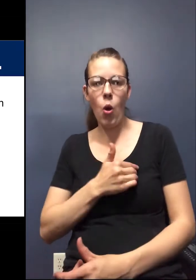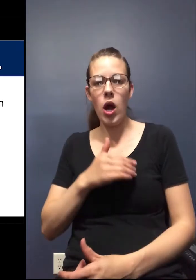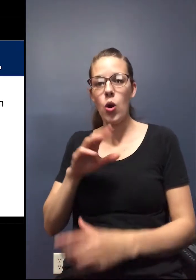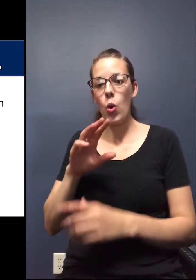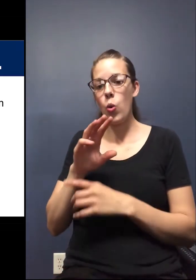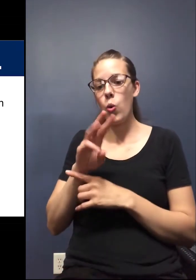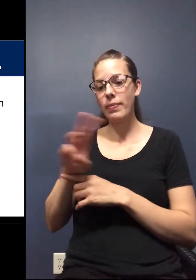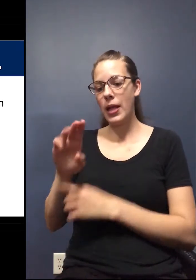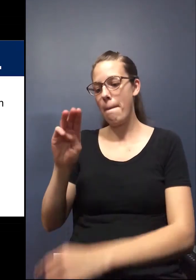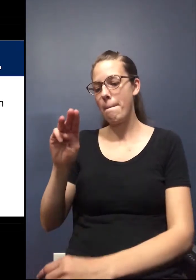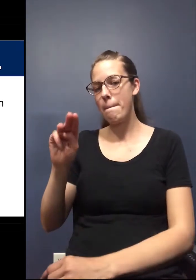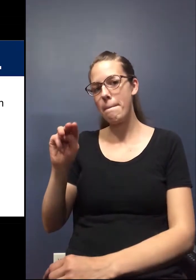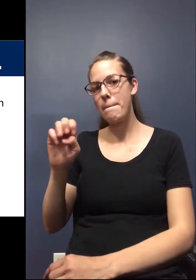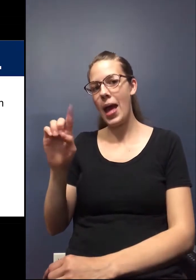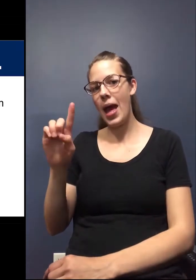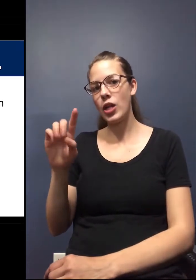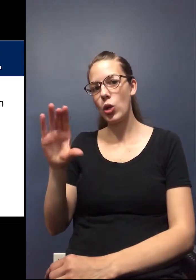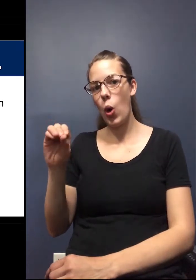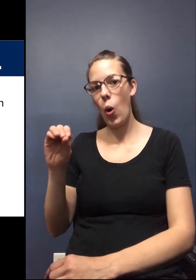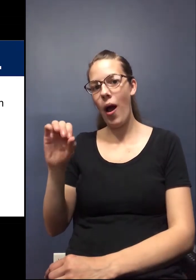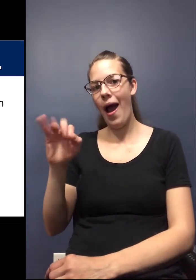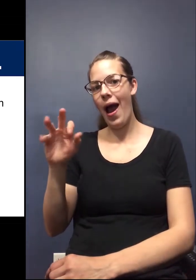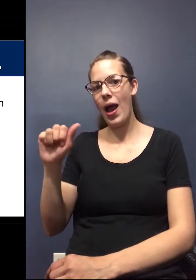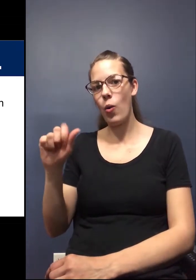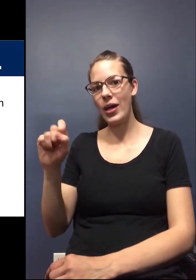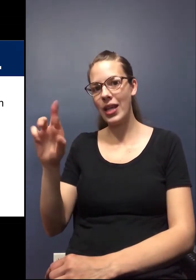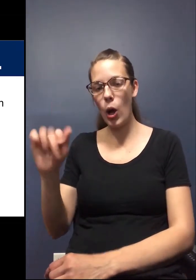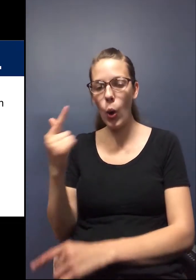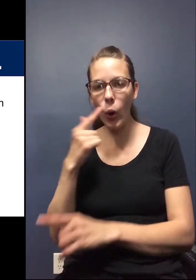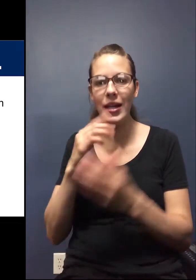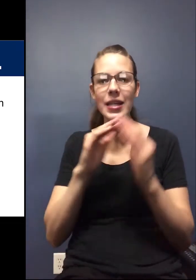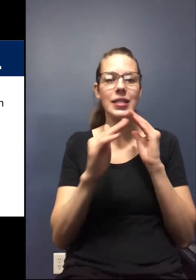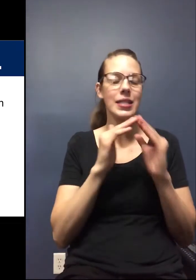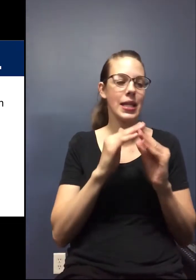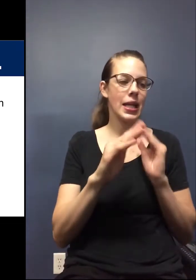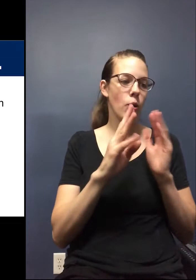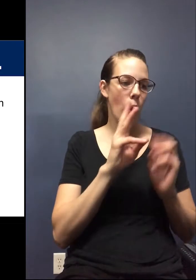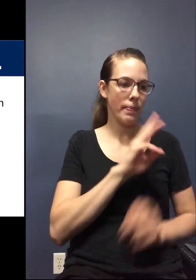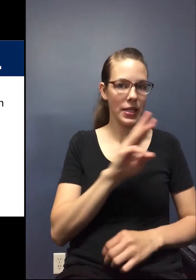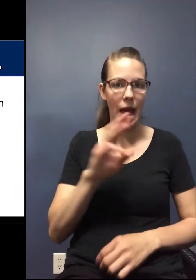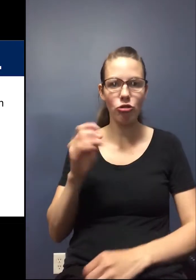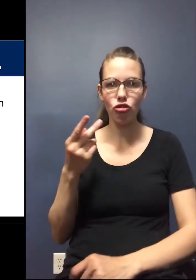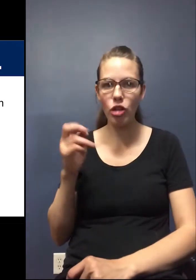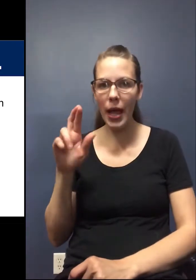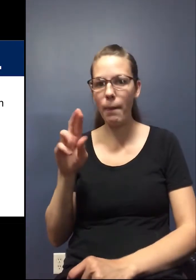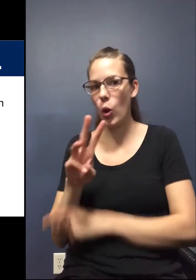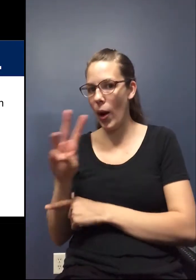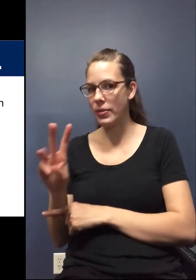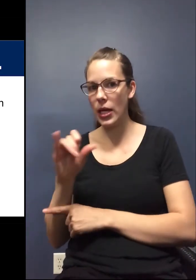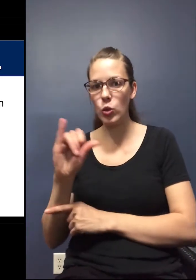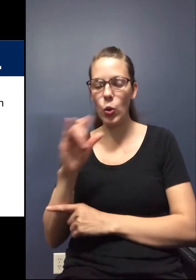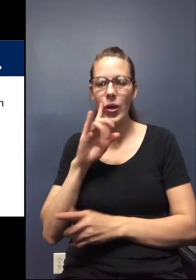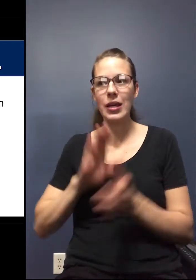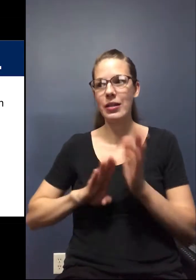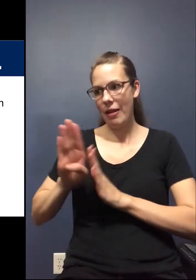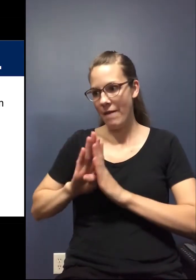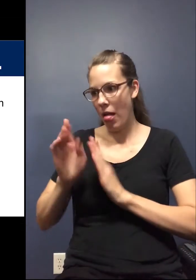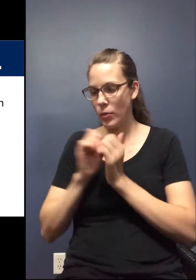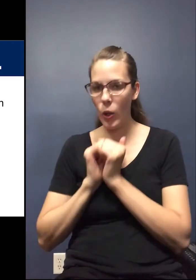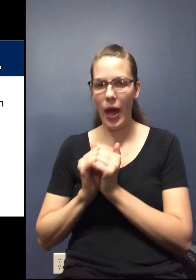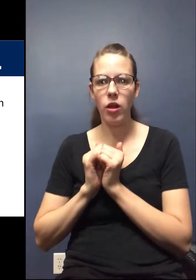website, medcoiowa.org. It's on our city's website. It's on our chamber's website. We developed that together